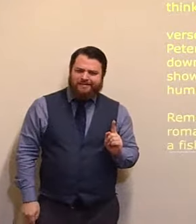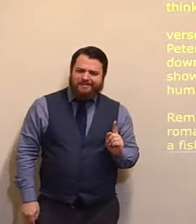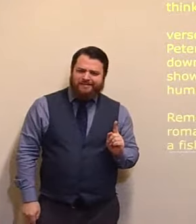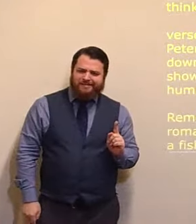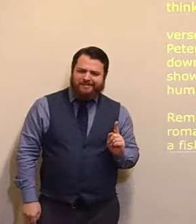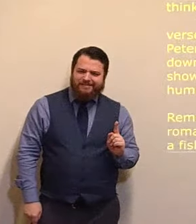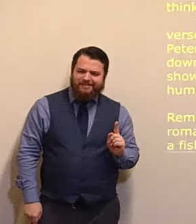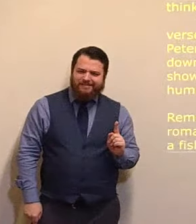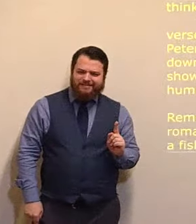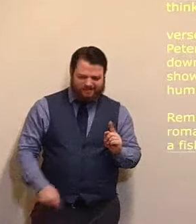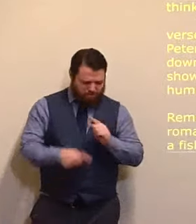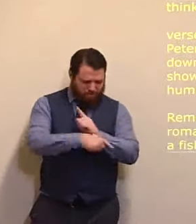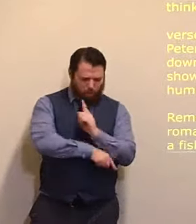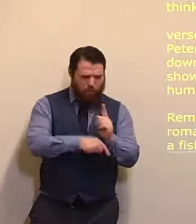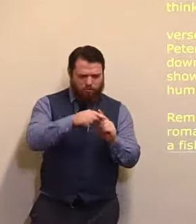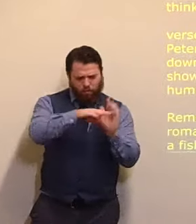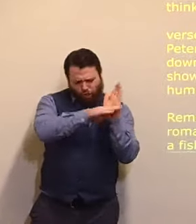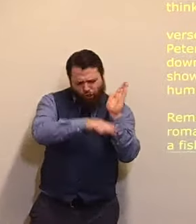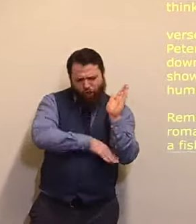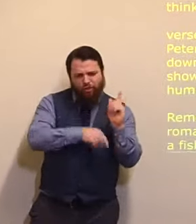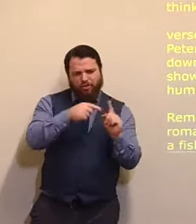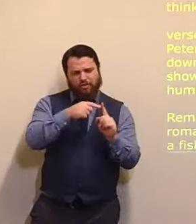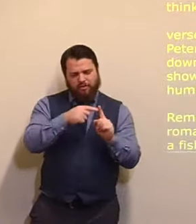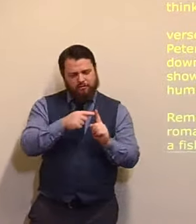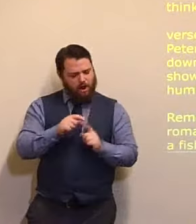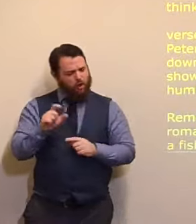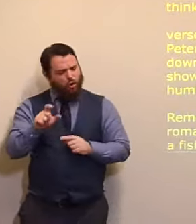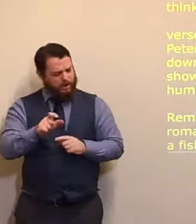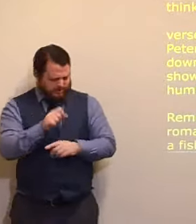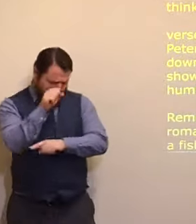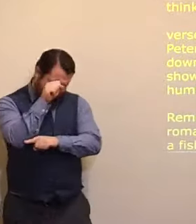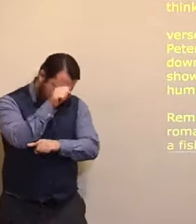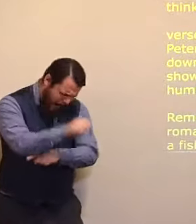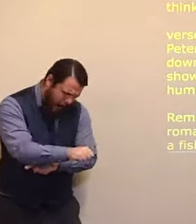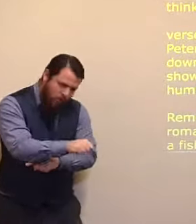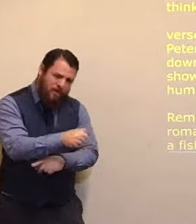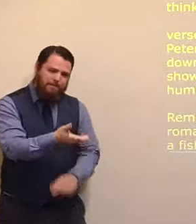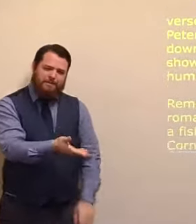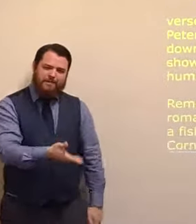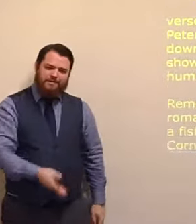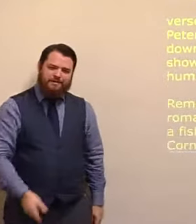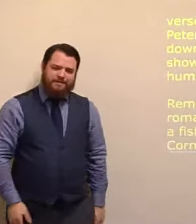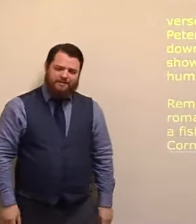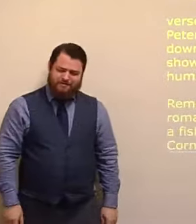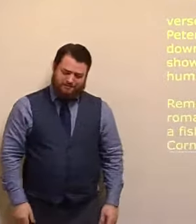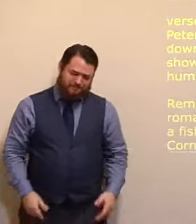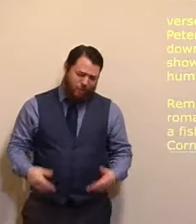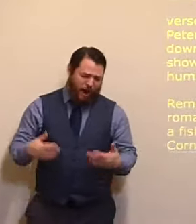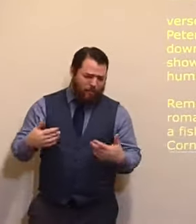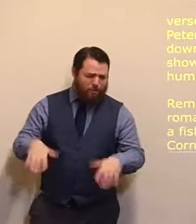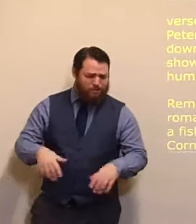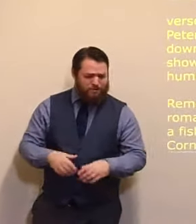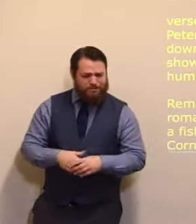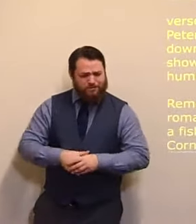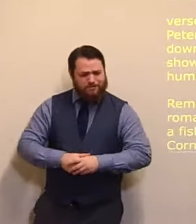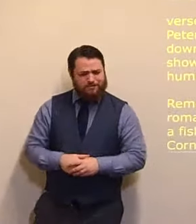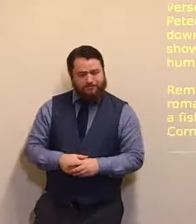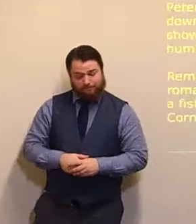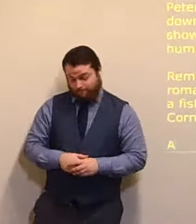And, I can, I can only say, I have seen so many testimonies, and I have heard so